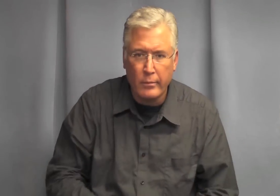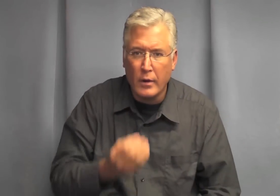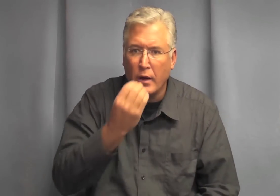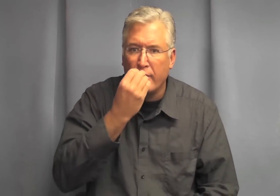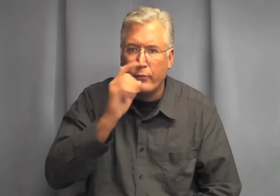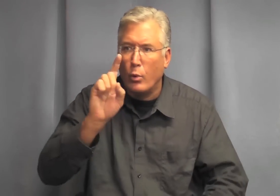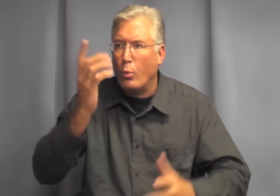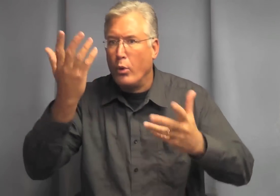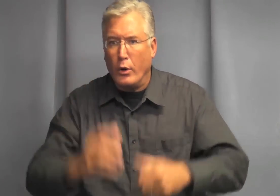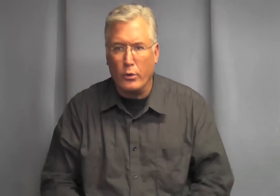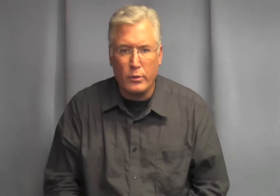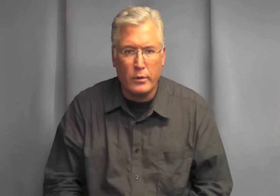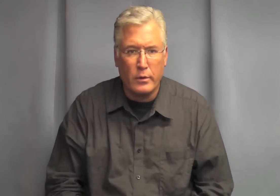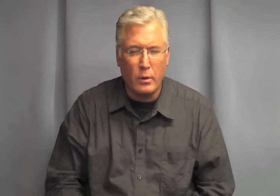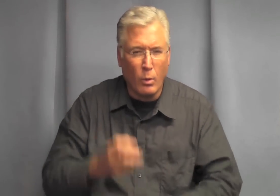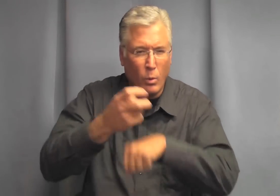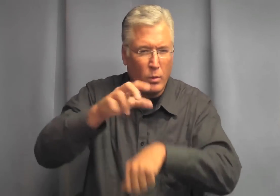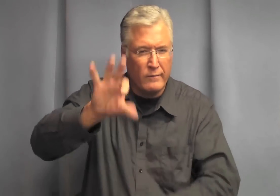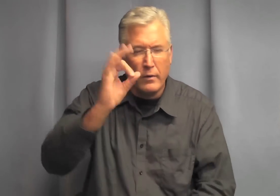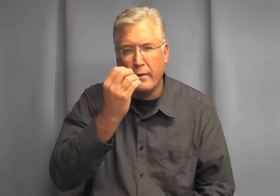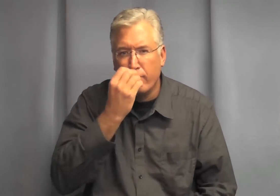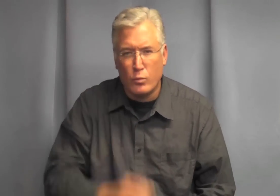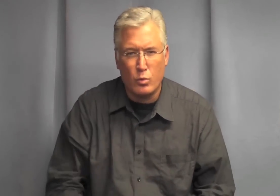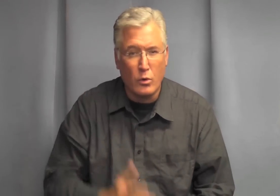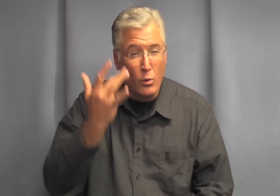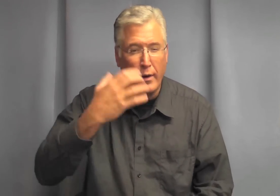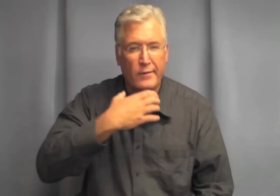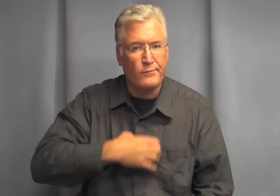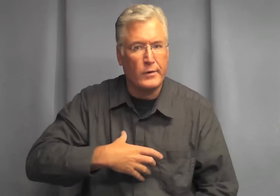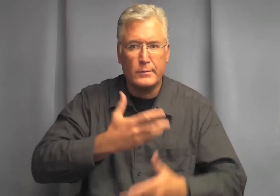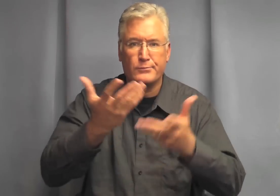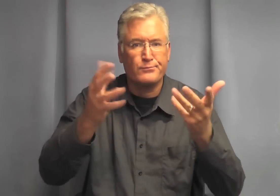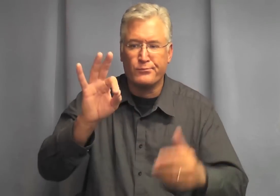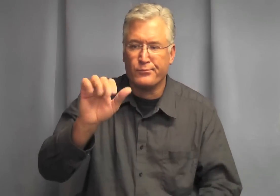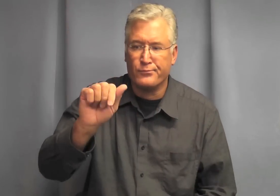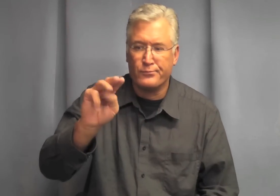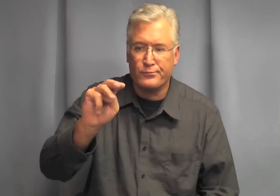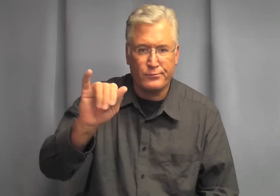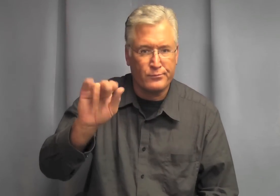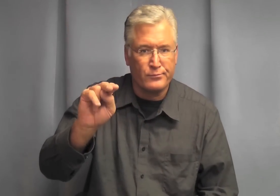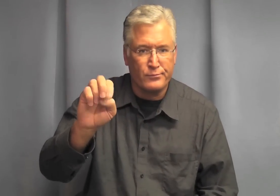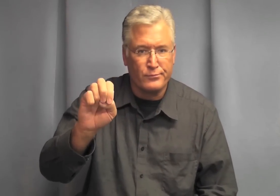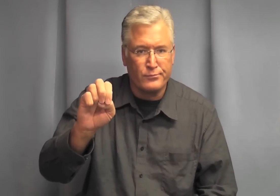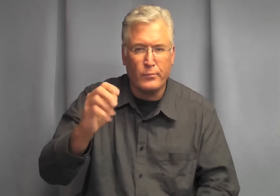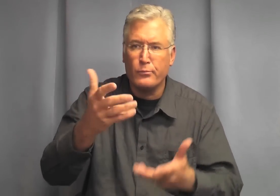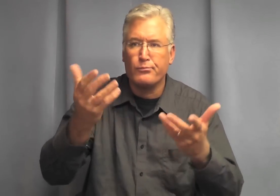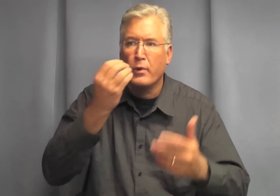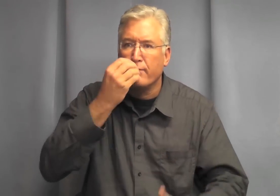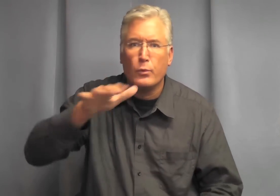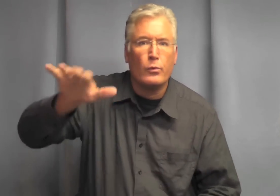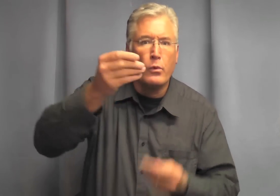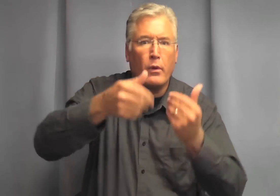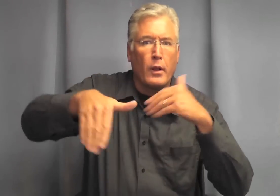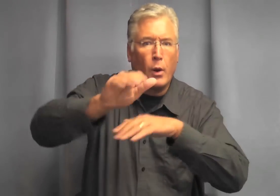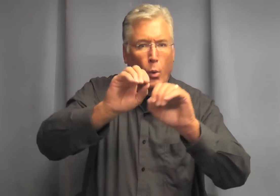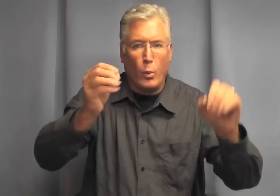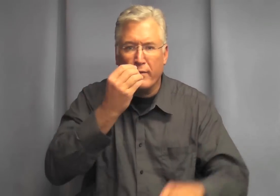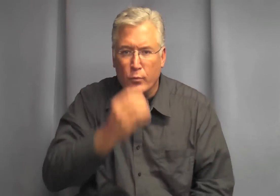they were having money problems you know they needed to work they needed to find food and this was during the time of the famine also so there